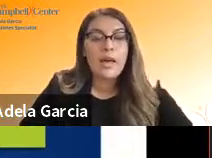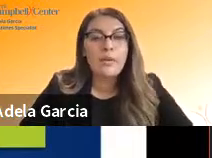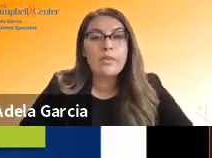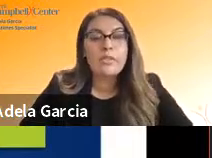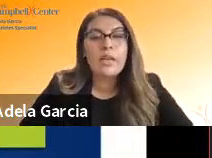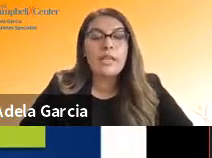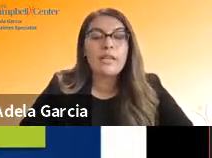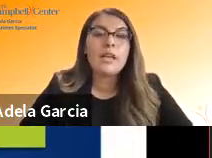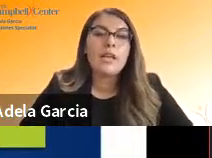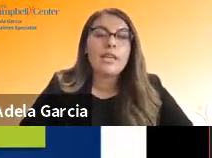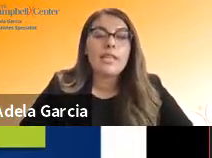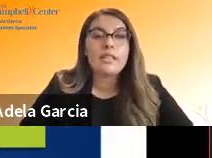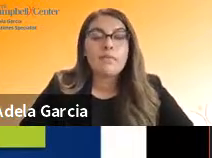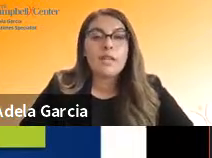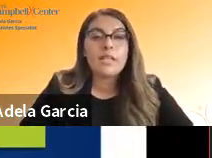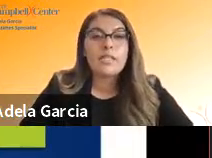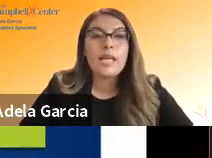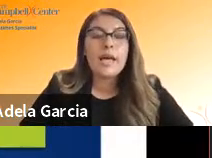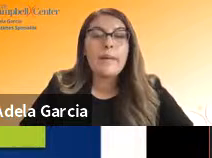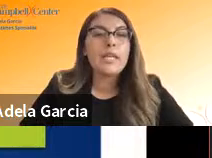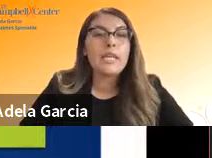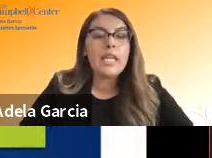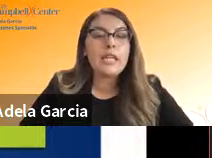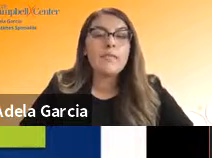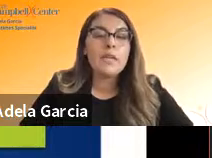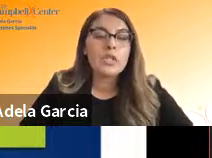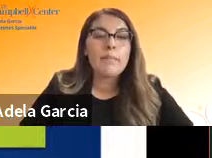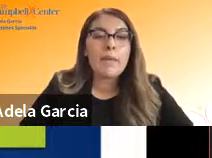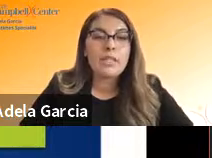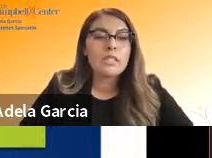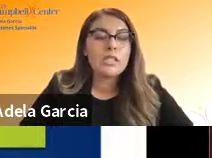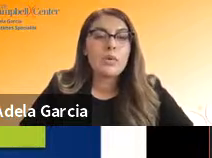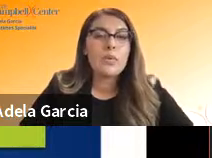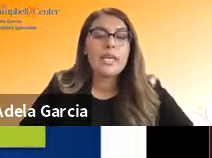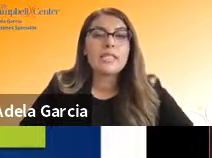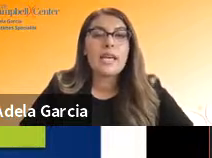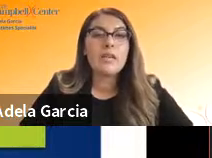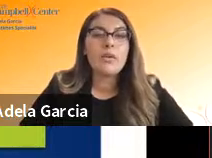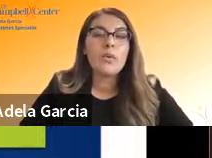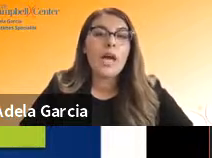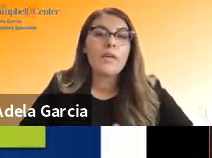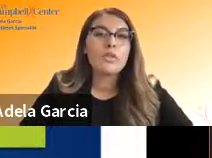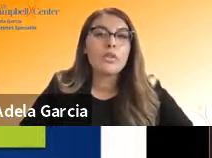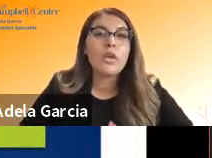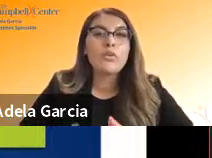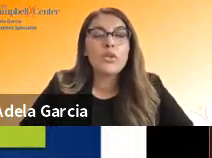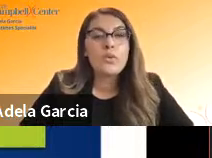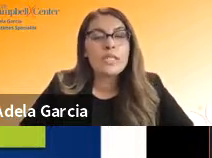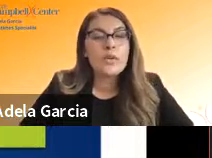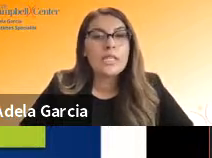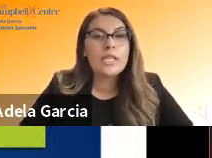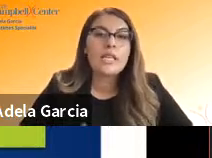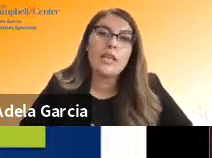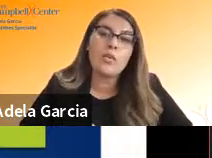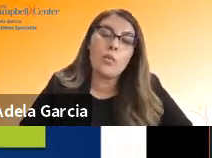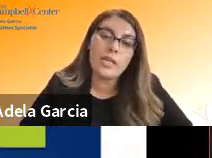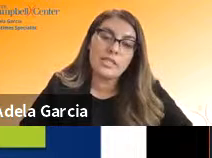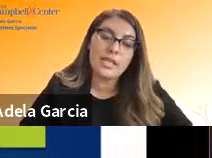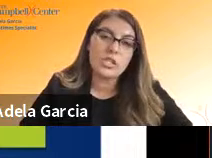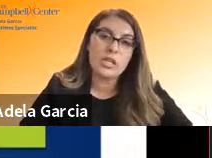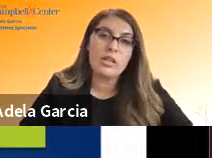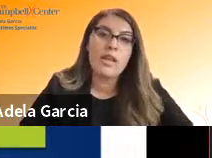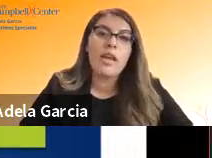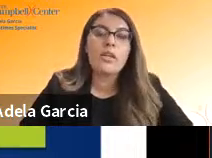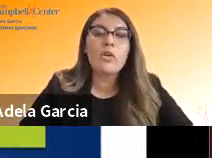the vowels to kind of get that difference. A neat feature about this too is that if you have two associates in